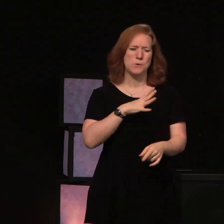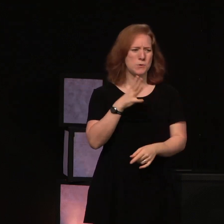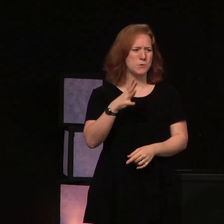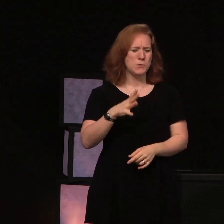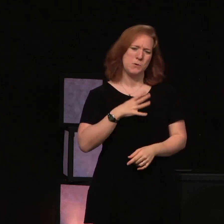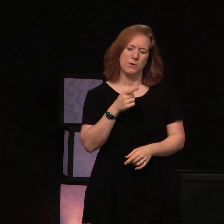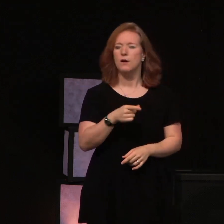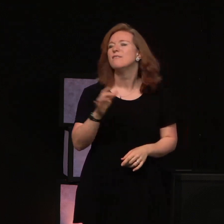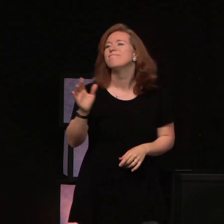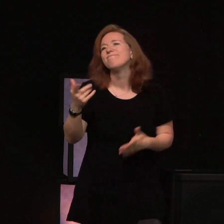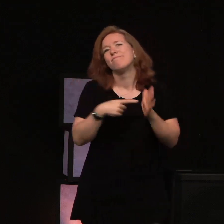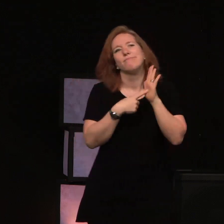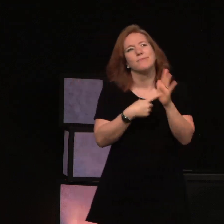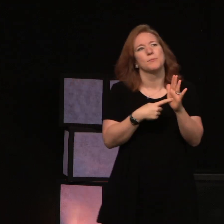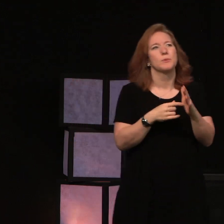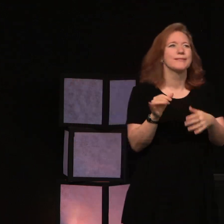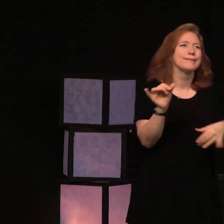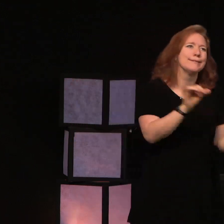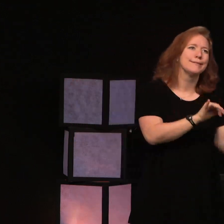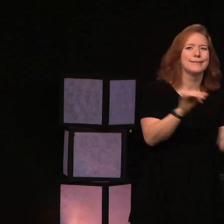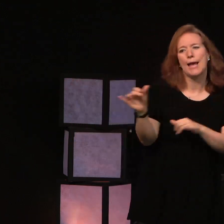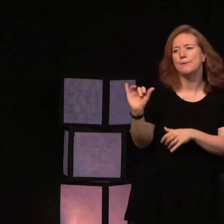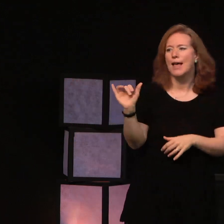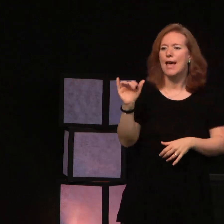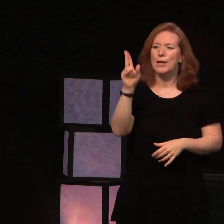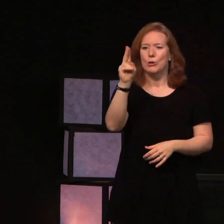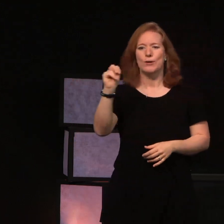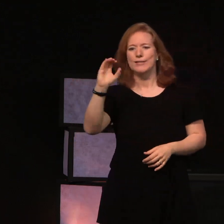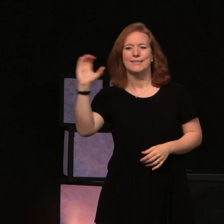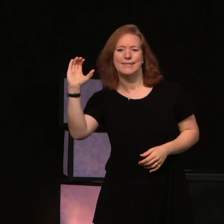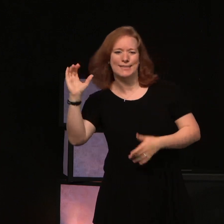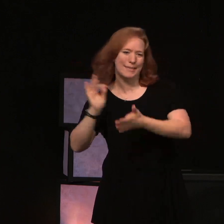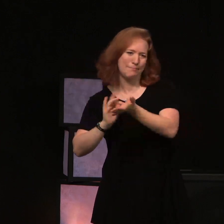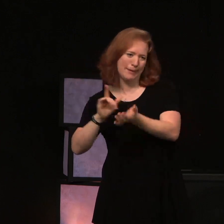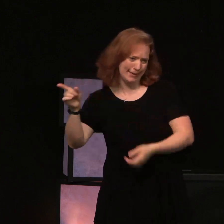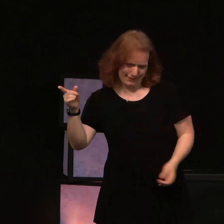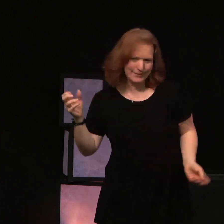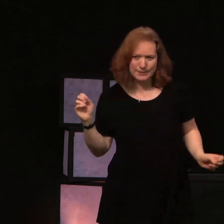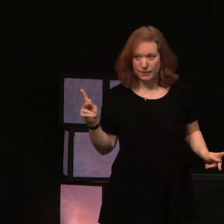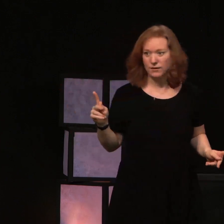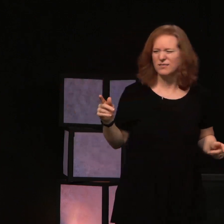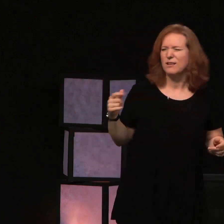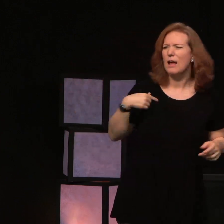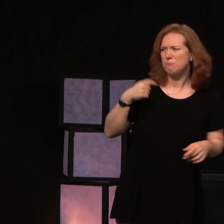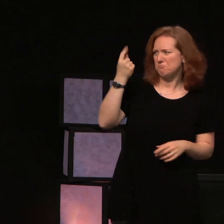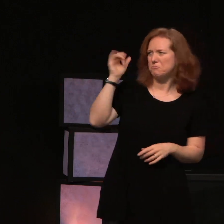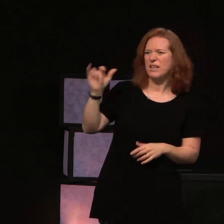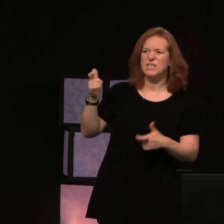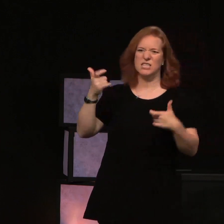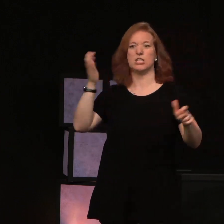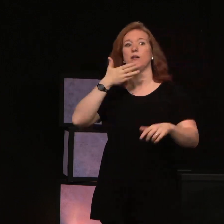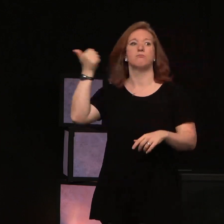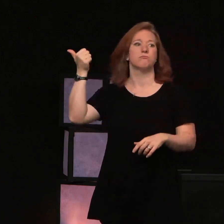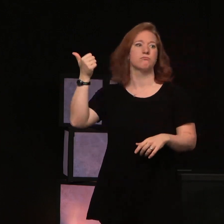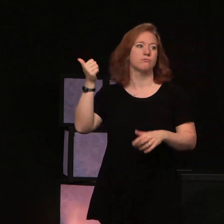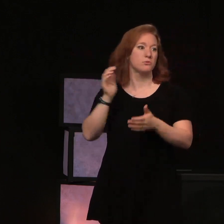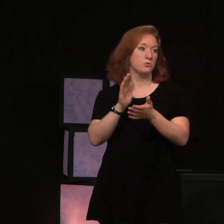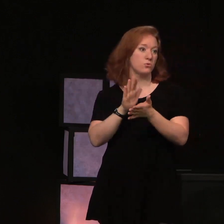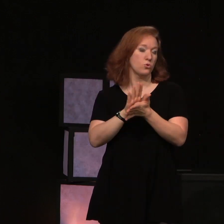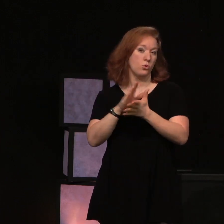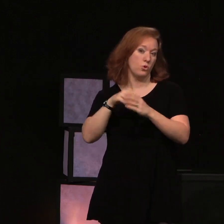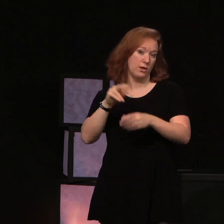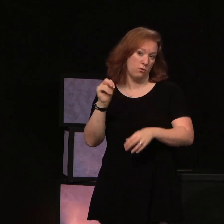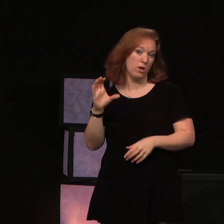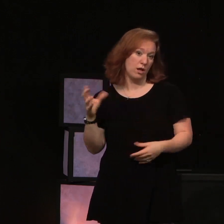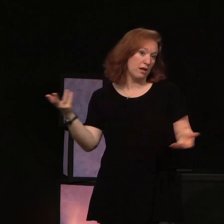it would be like the equivalent of UNC's School of Medicine maybe. I understand that's the largest medical school in North